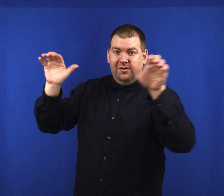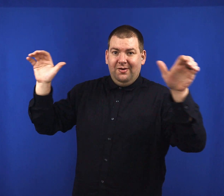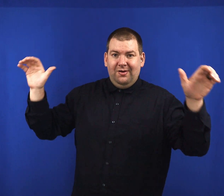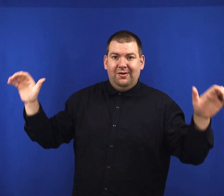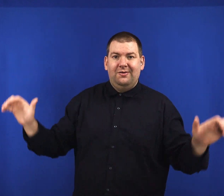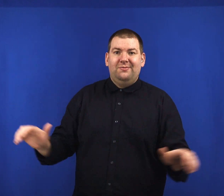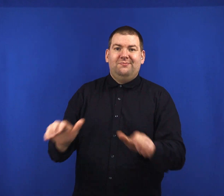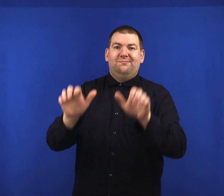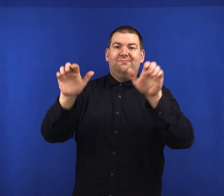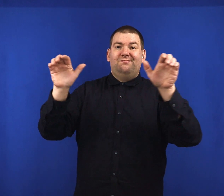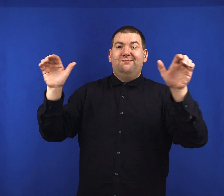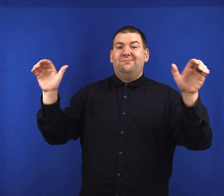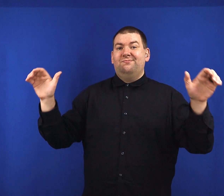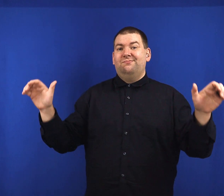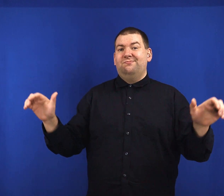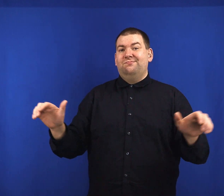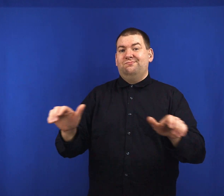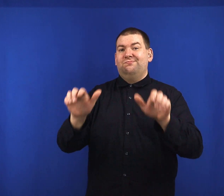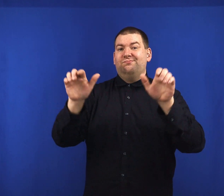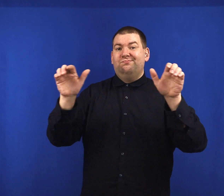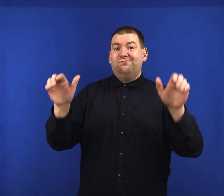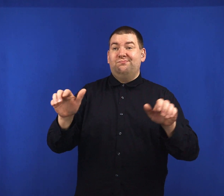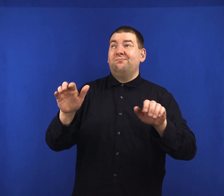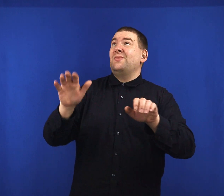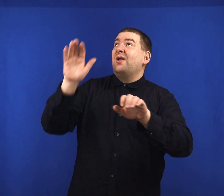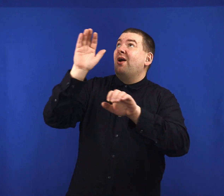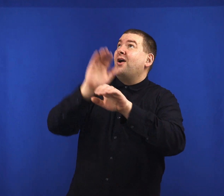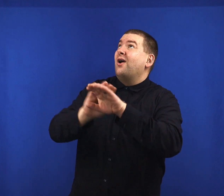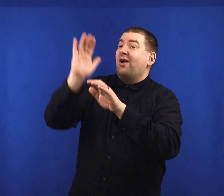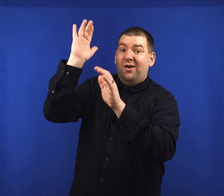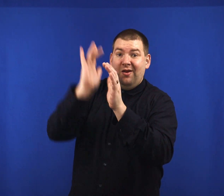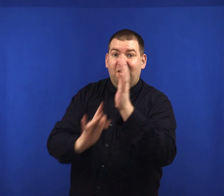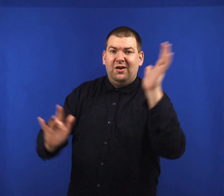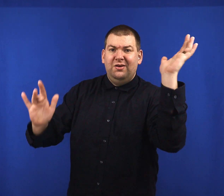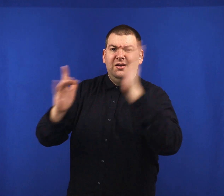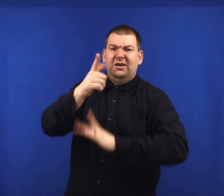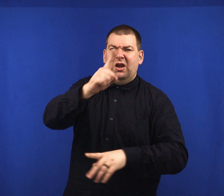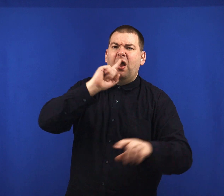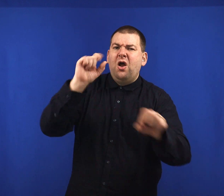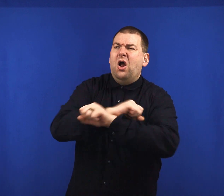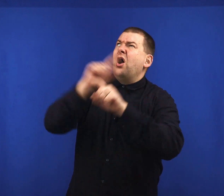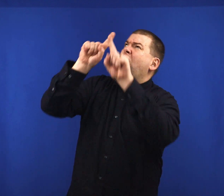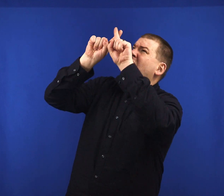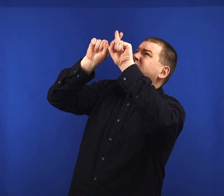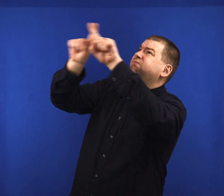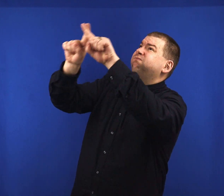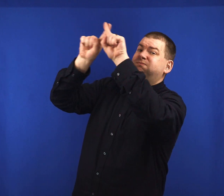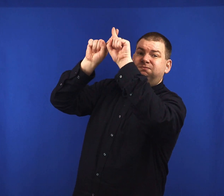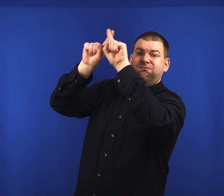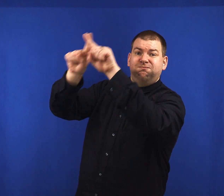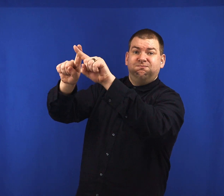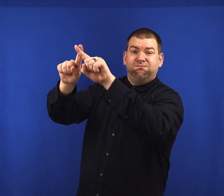what He'll do. On Him you can rely.